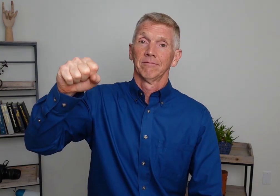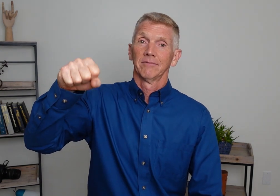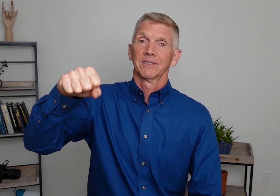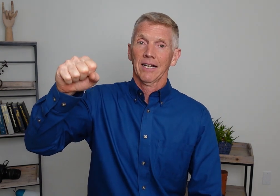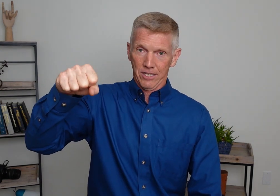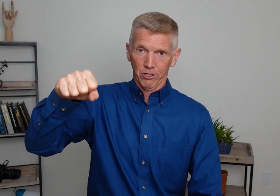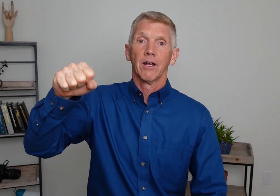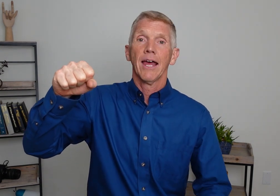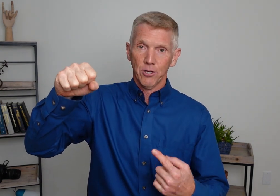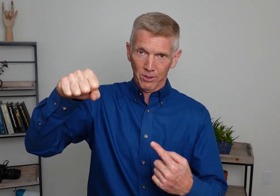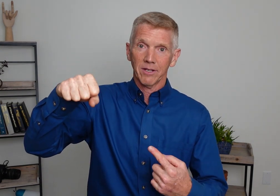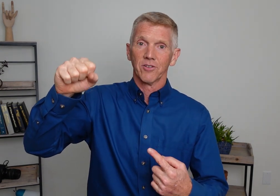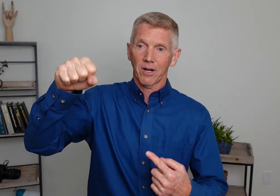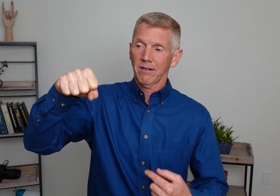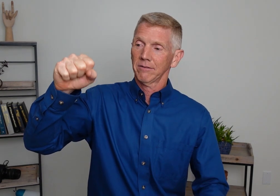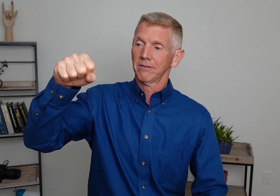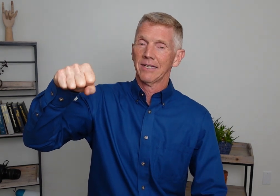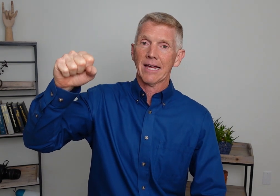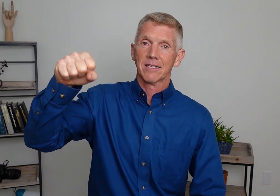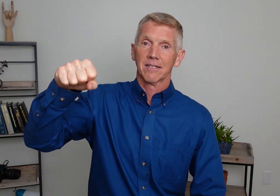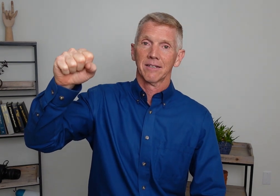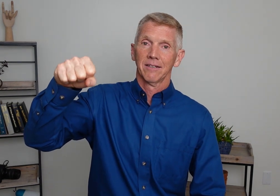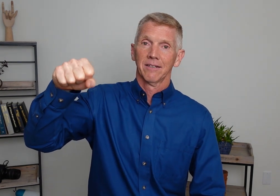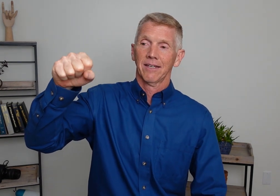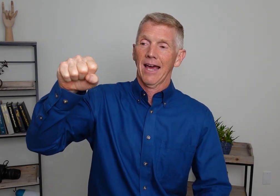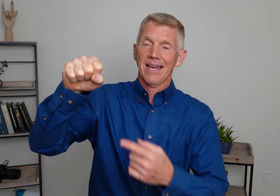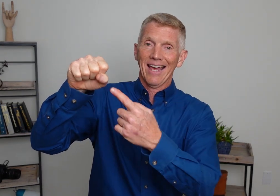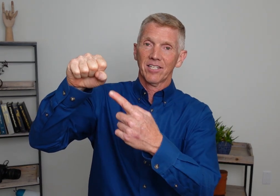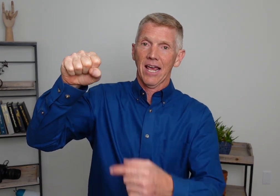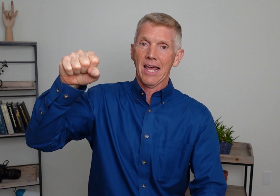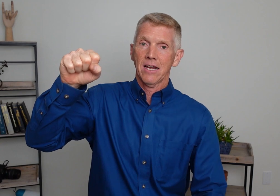Kind of like your head doing this, right? Yes. Okay. S hand.